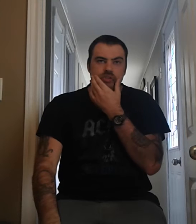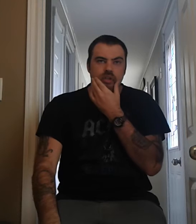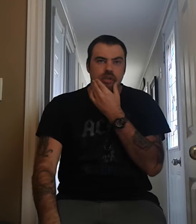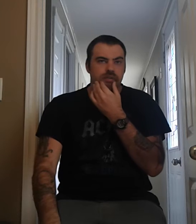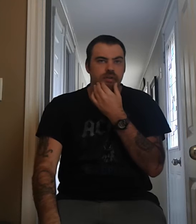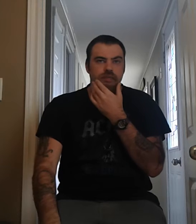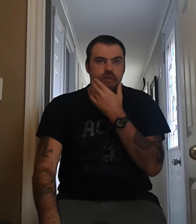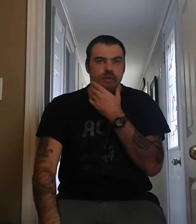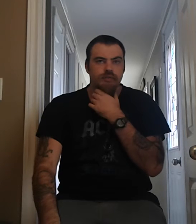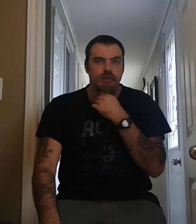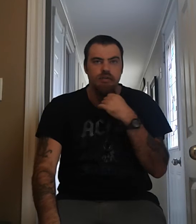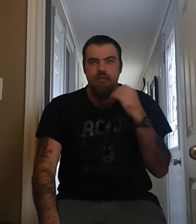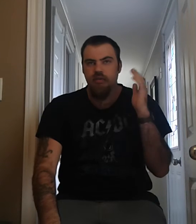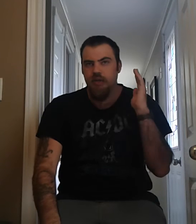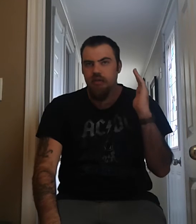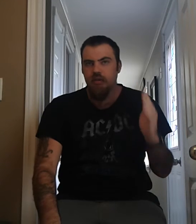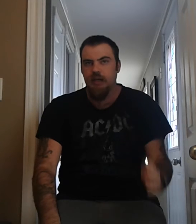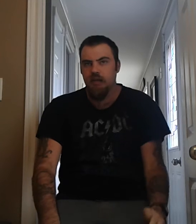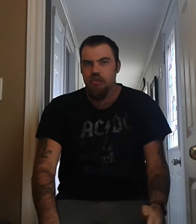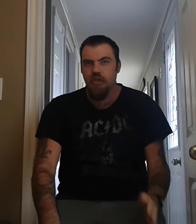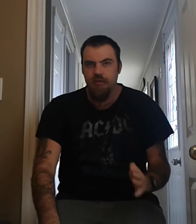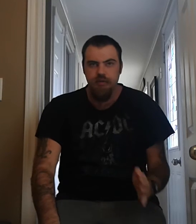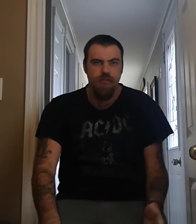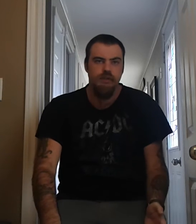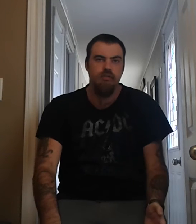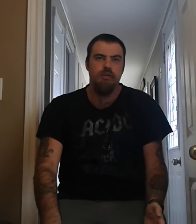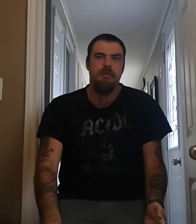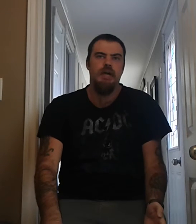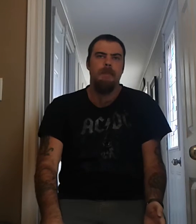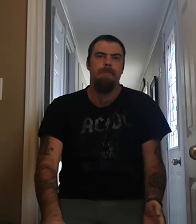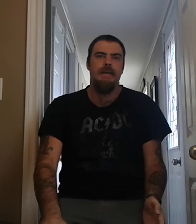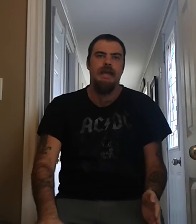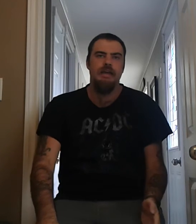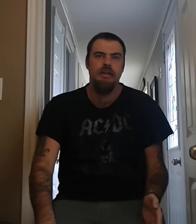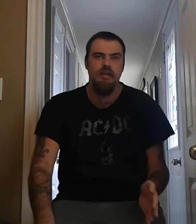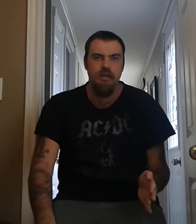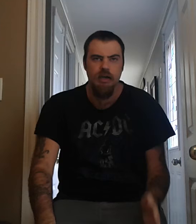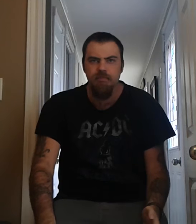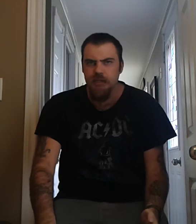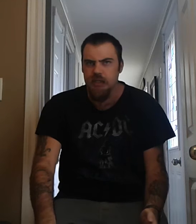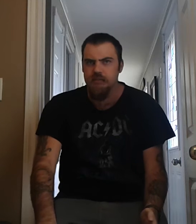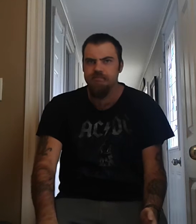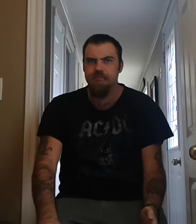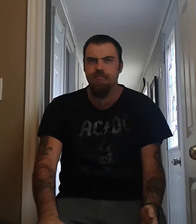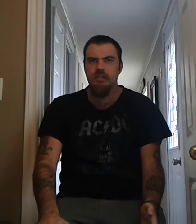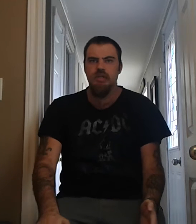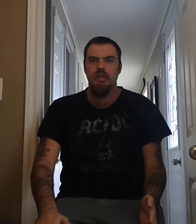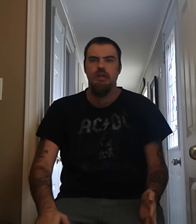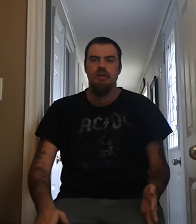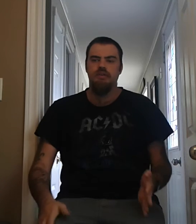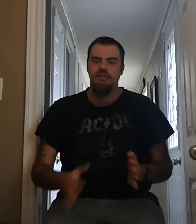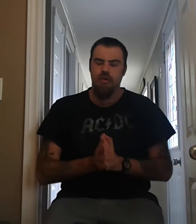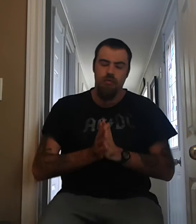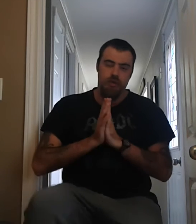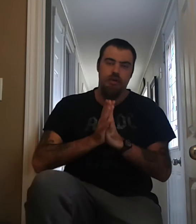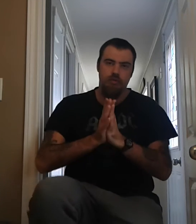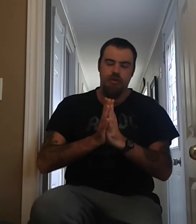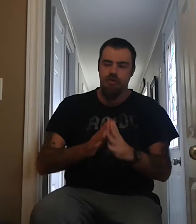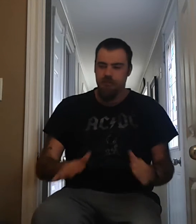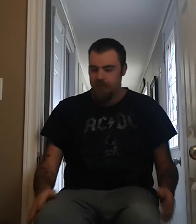Super group. Great English super group. Bad Company. So I know one of you have